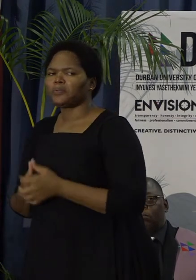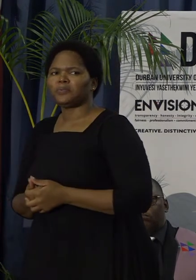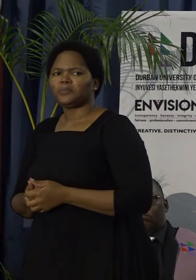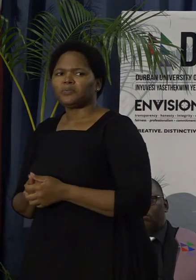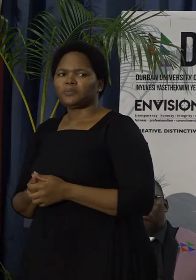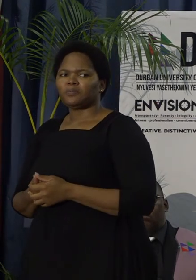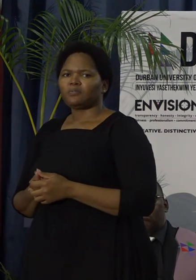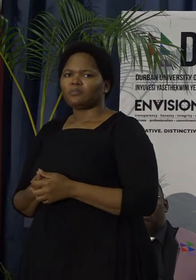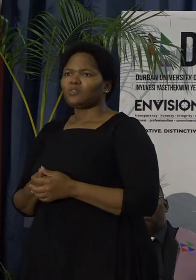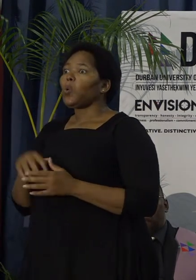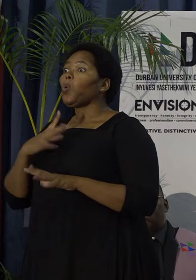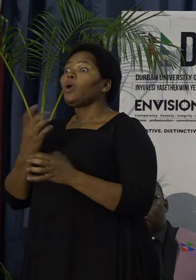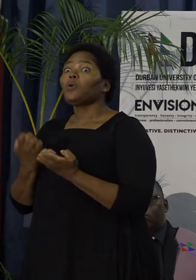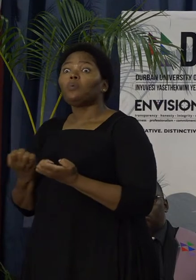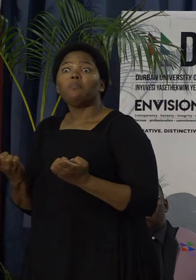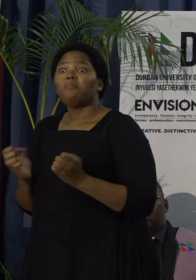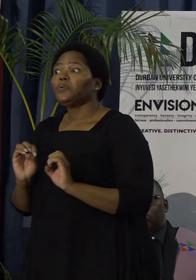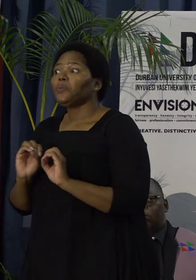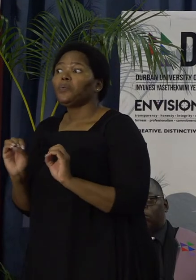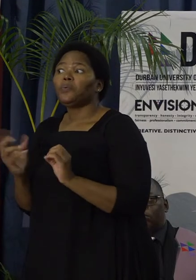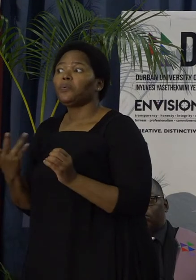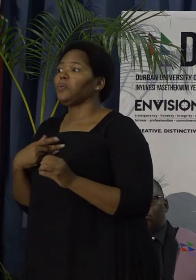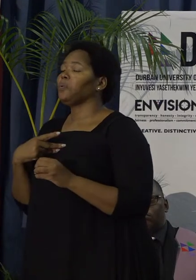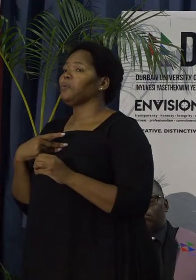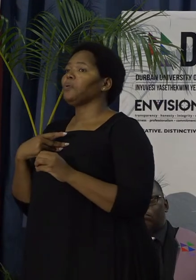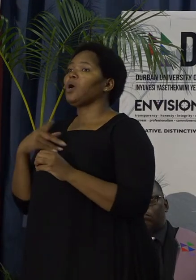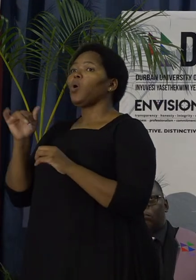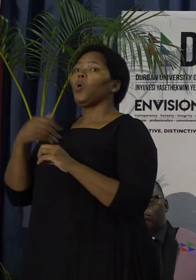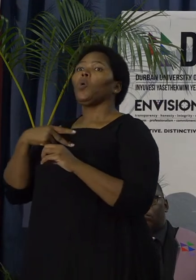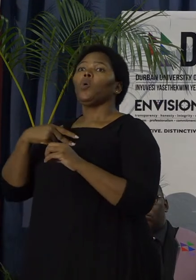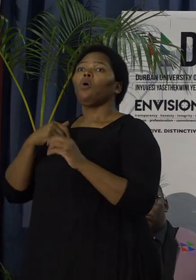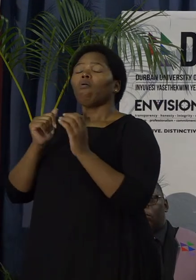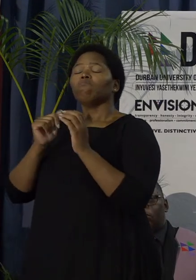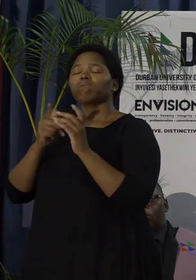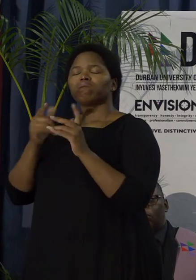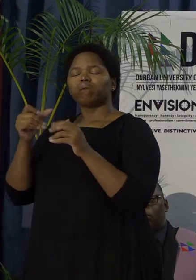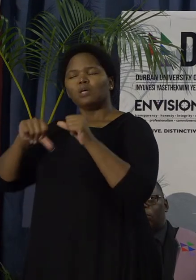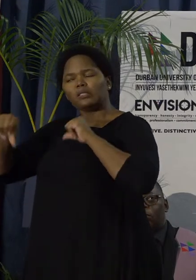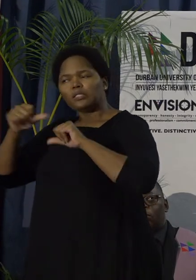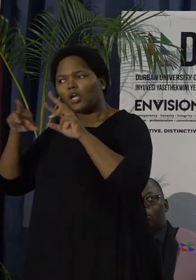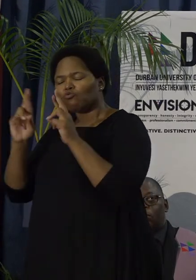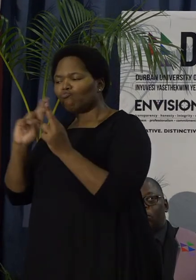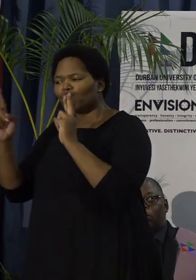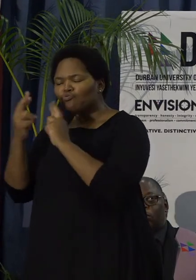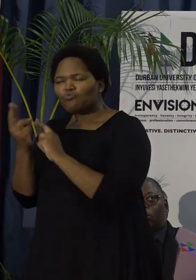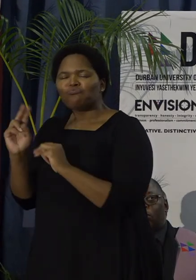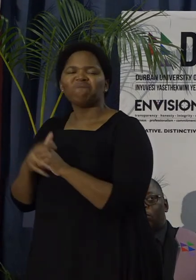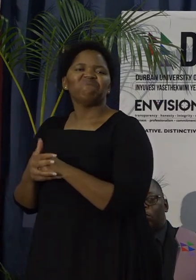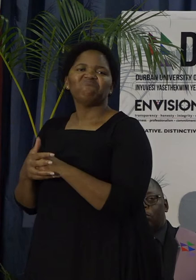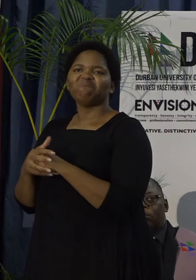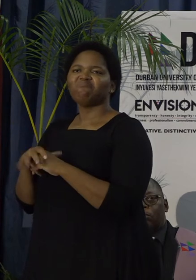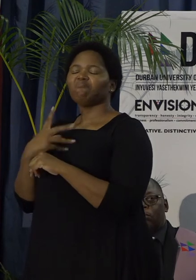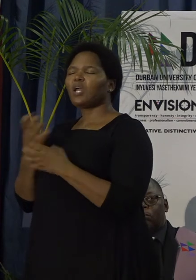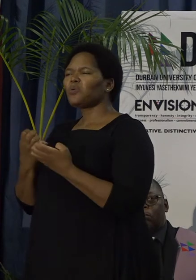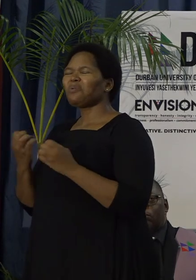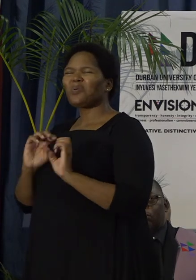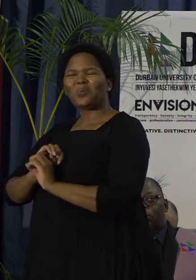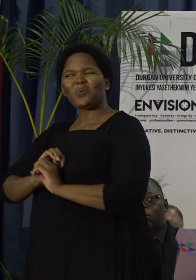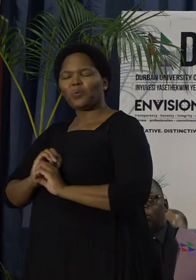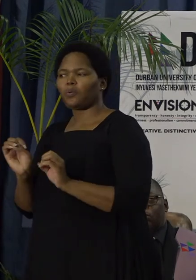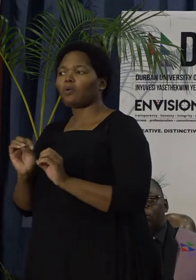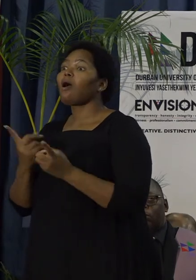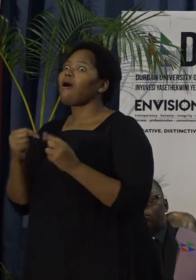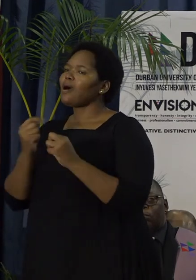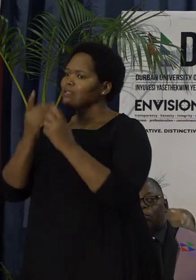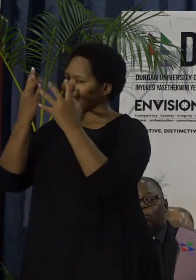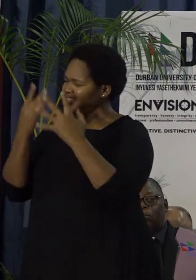There is no equipment to take students in a laboratory, so we keep to